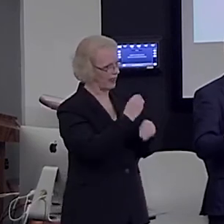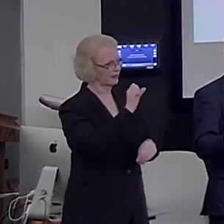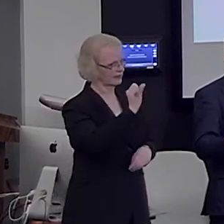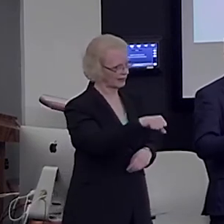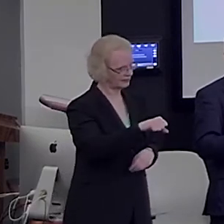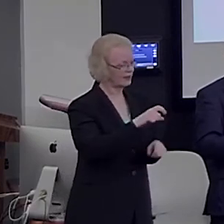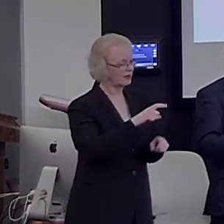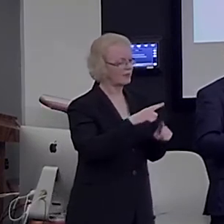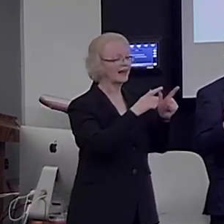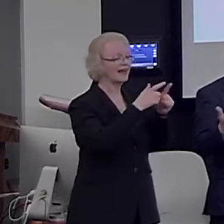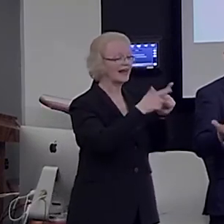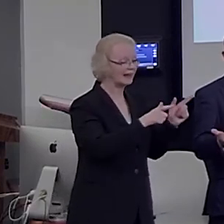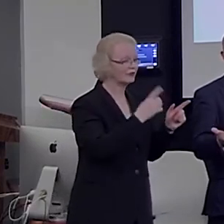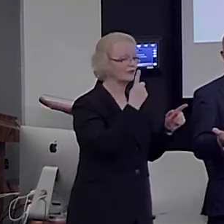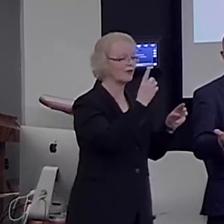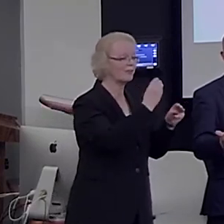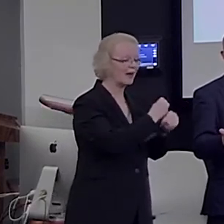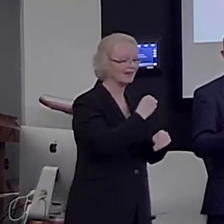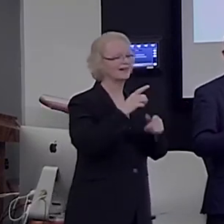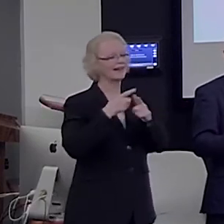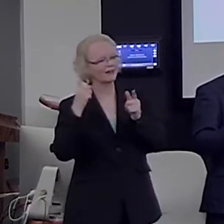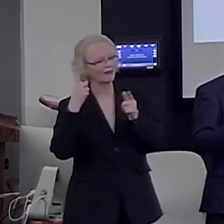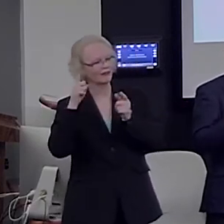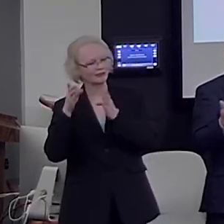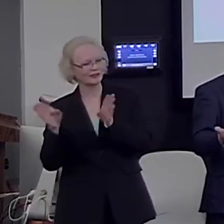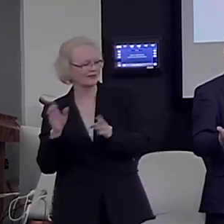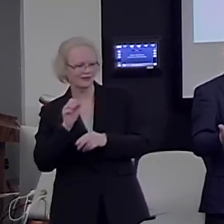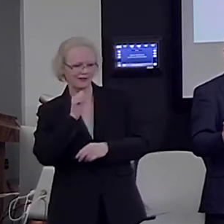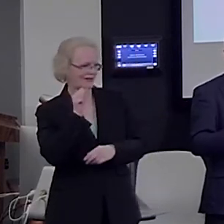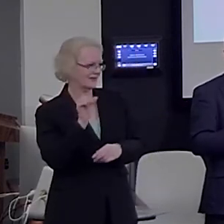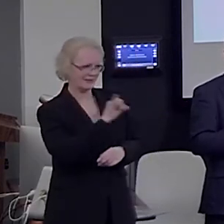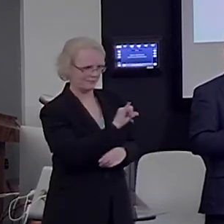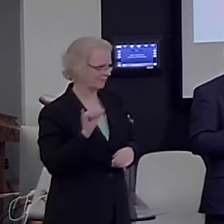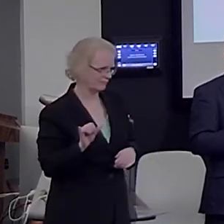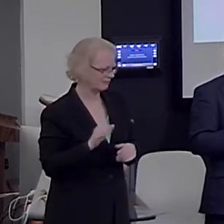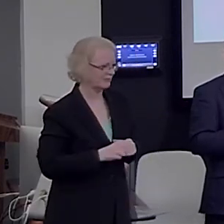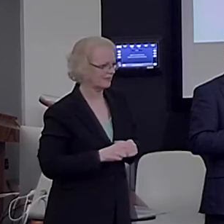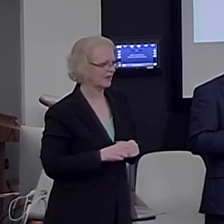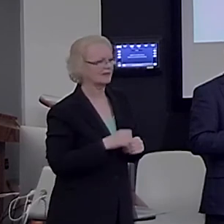the same, or at least it's not the same brain areas as the language network.